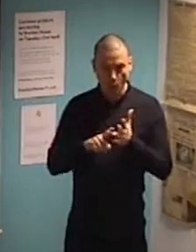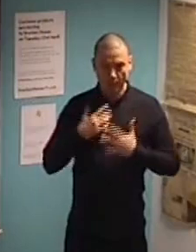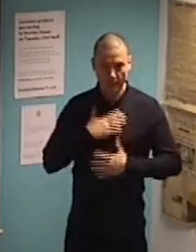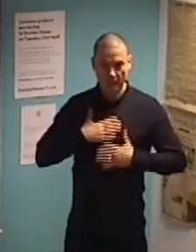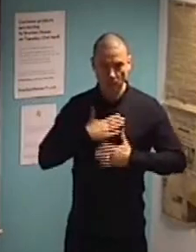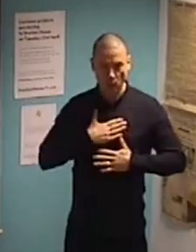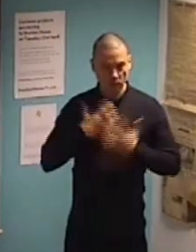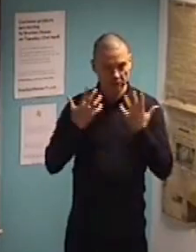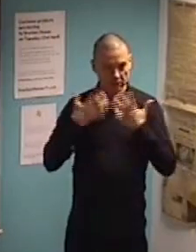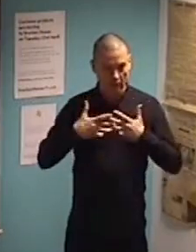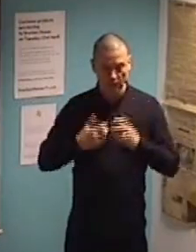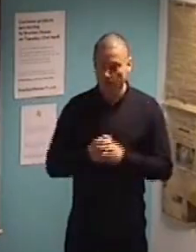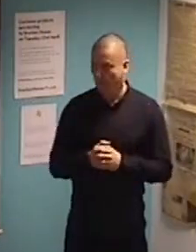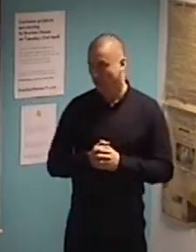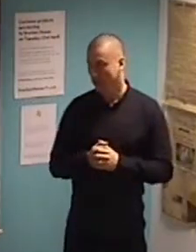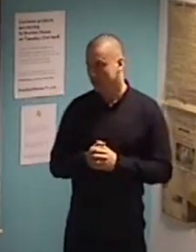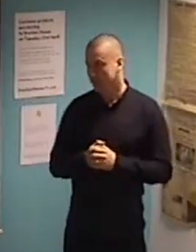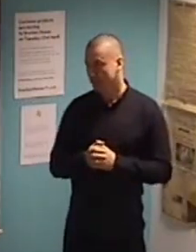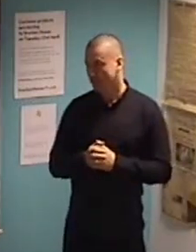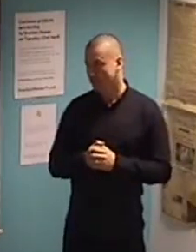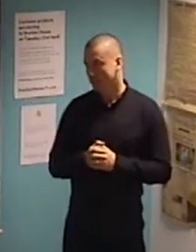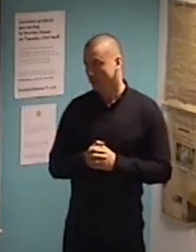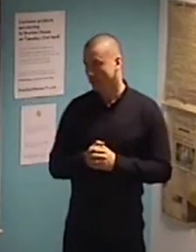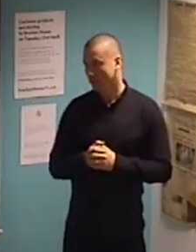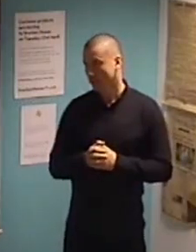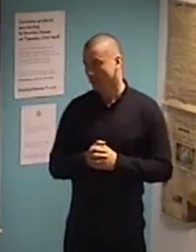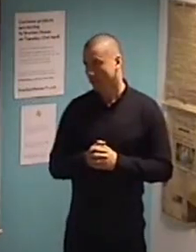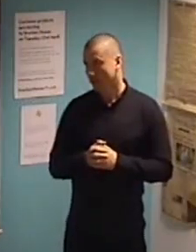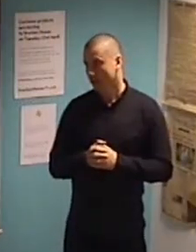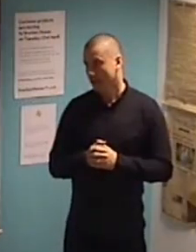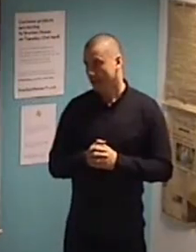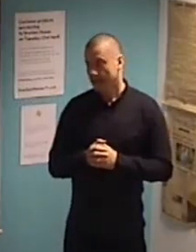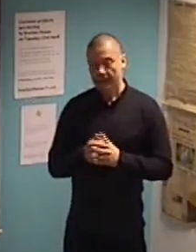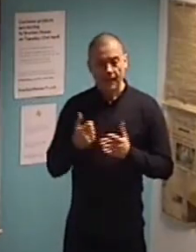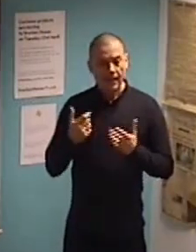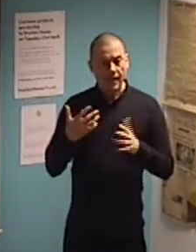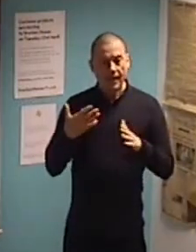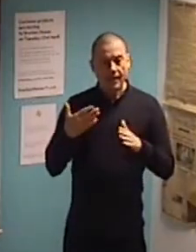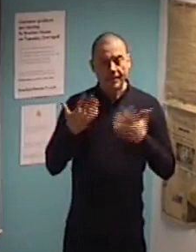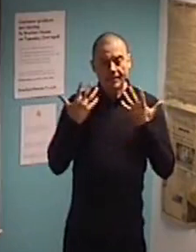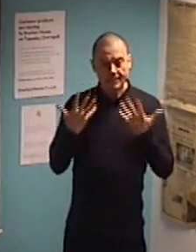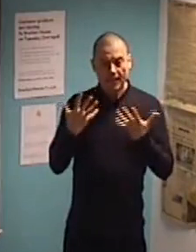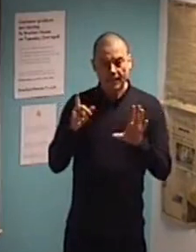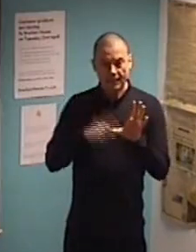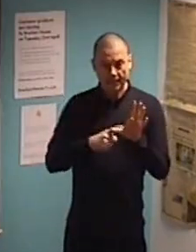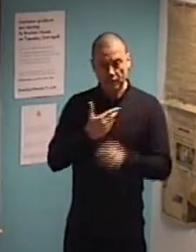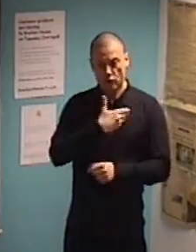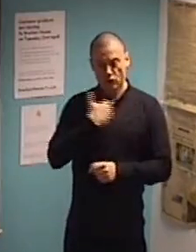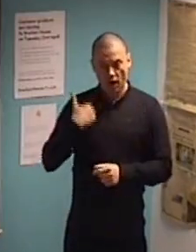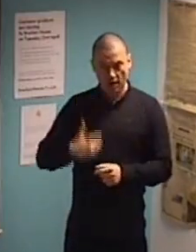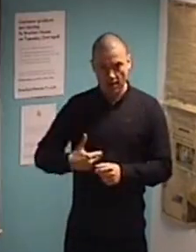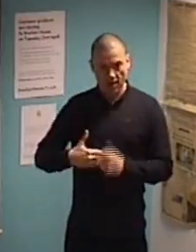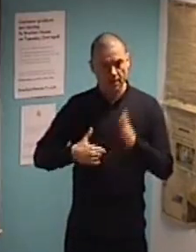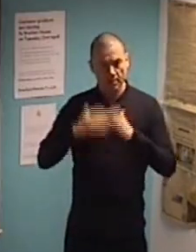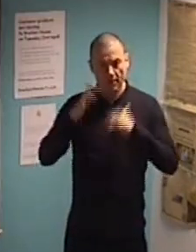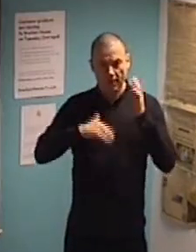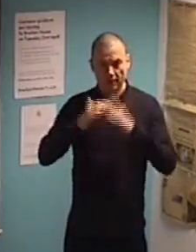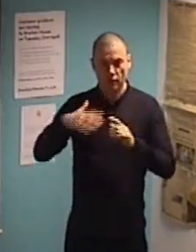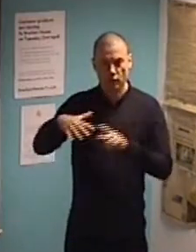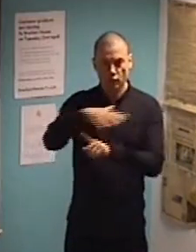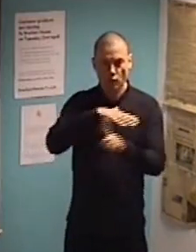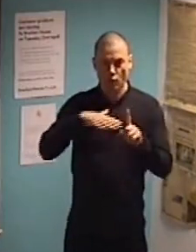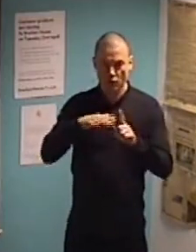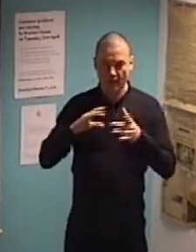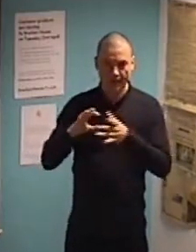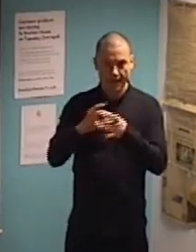My career actually is very simple. I spent around 10 years in China building a social network platform